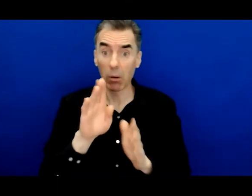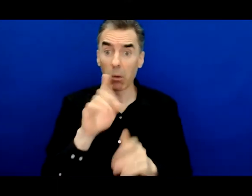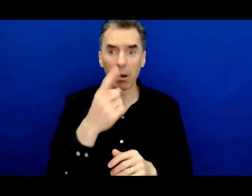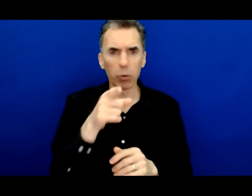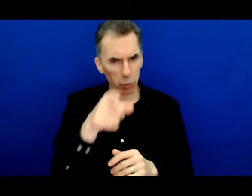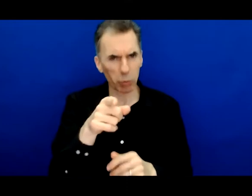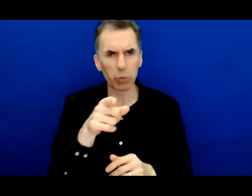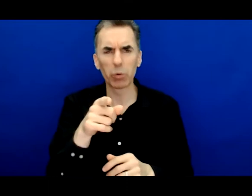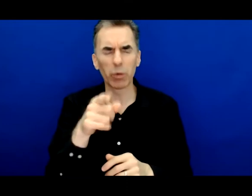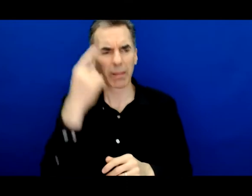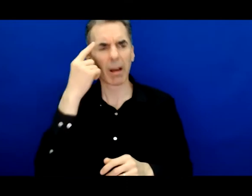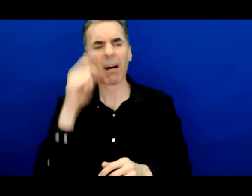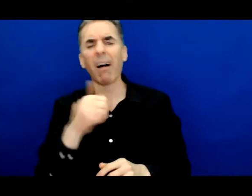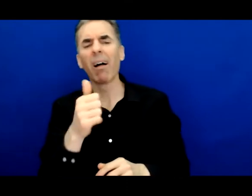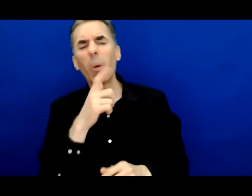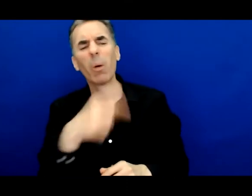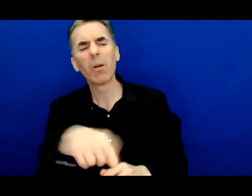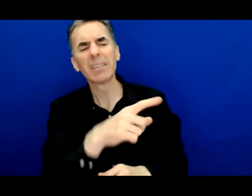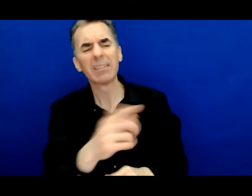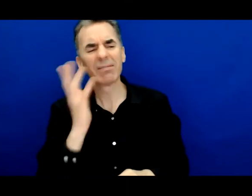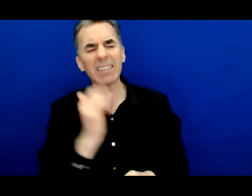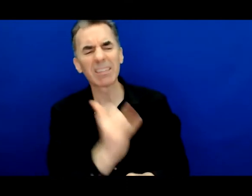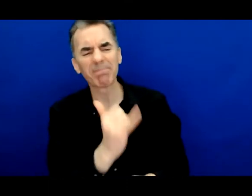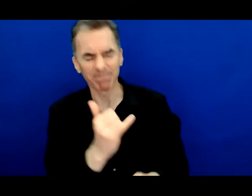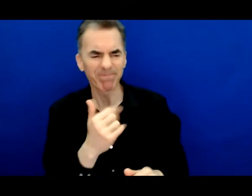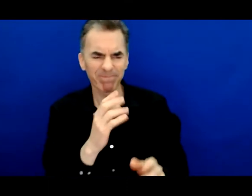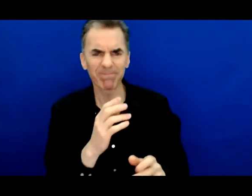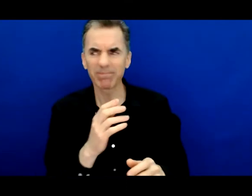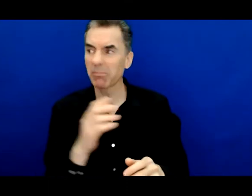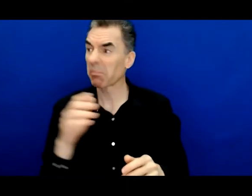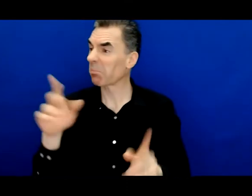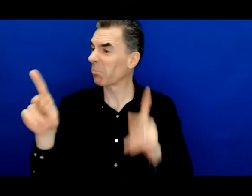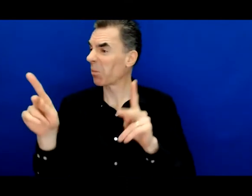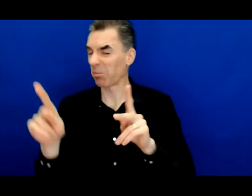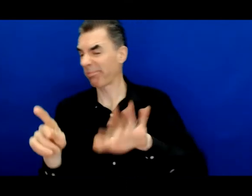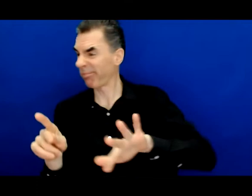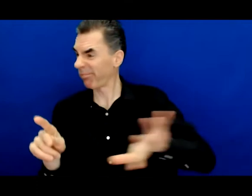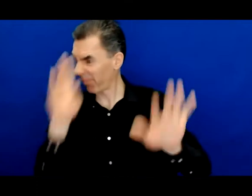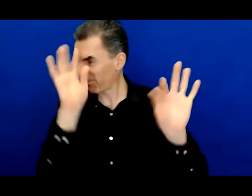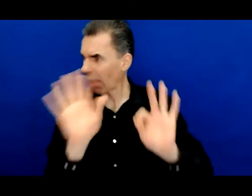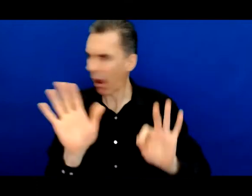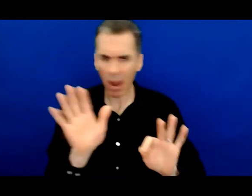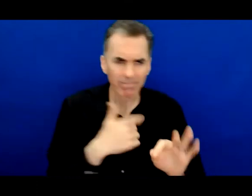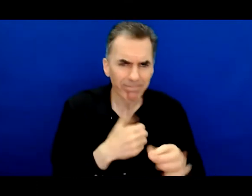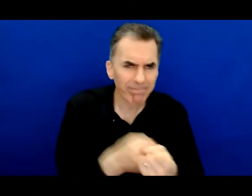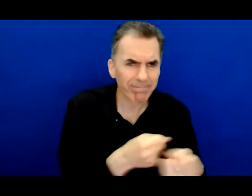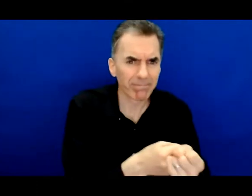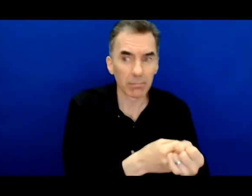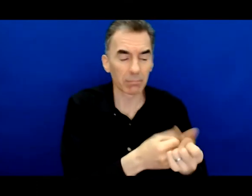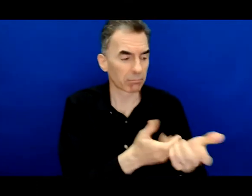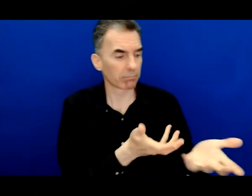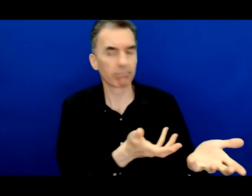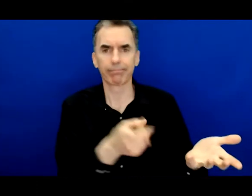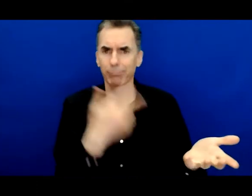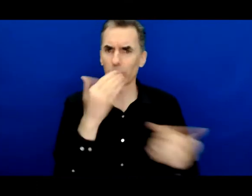pushed to the outside of society right and with that I want to encourage those in audience particularly those